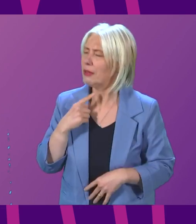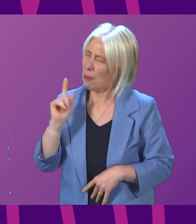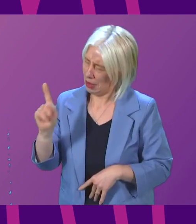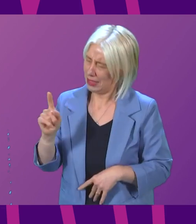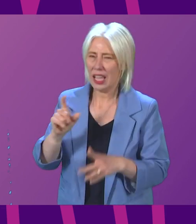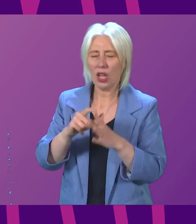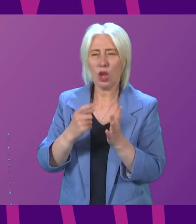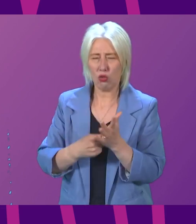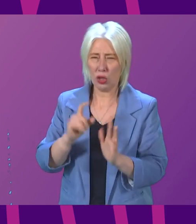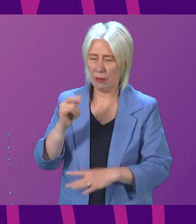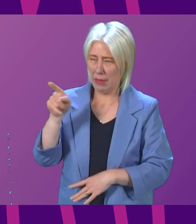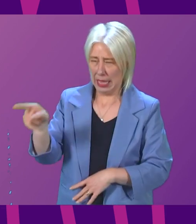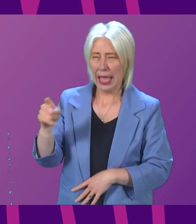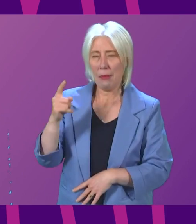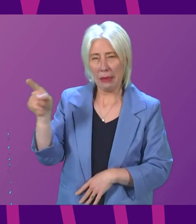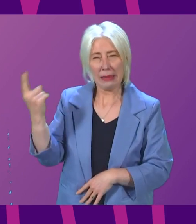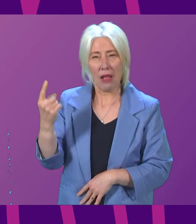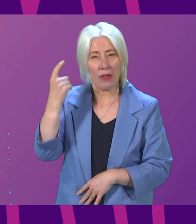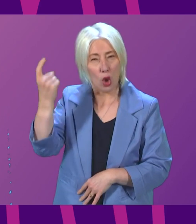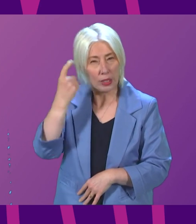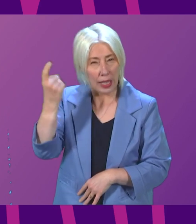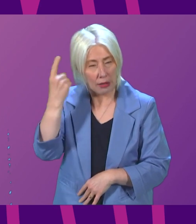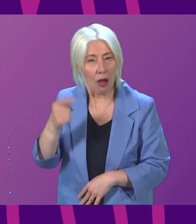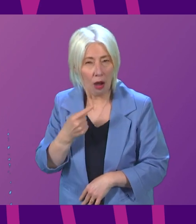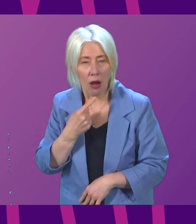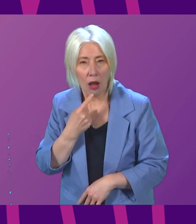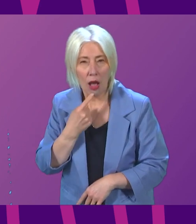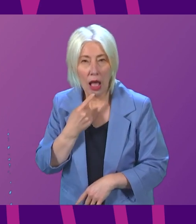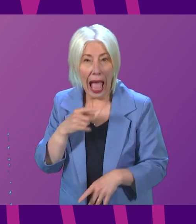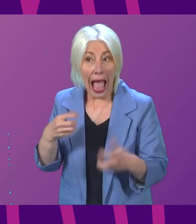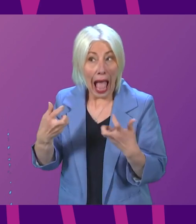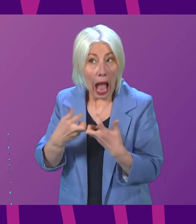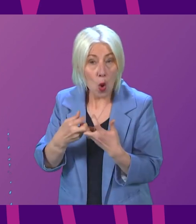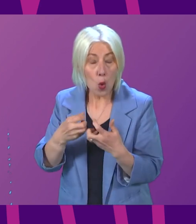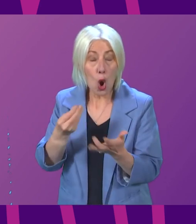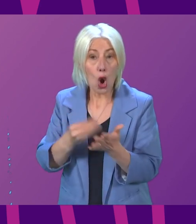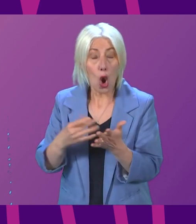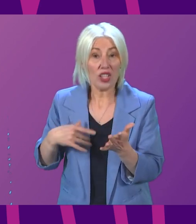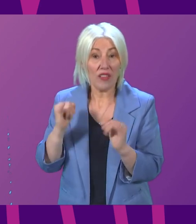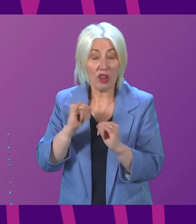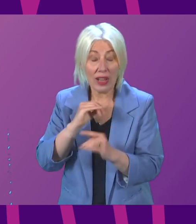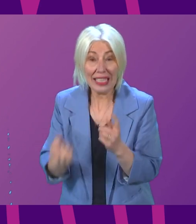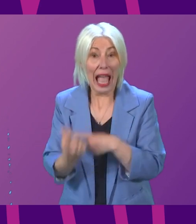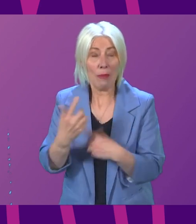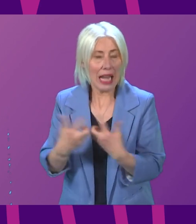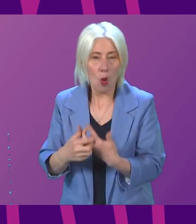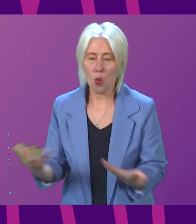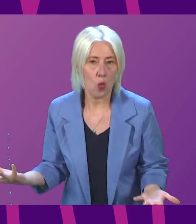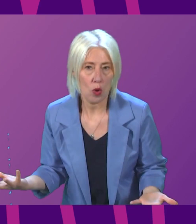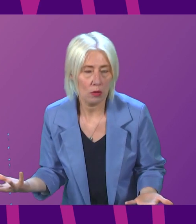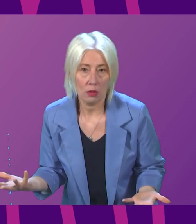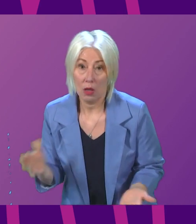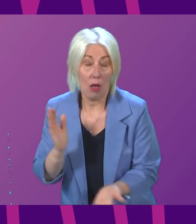Douglas Ross might want to consider what it is that is causing the cost of living crisis? It is